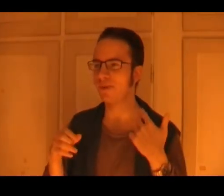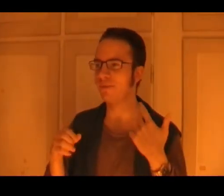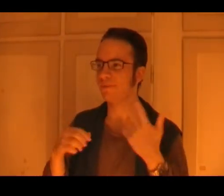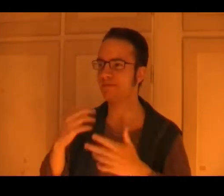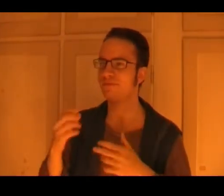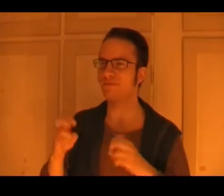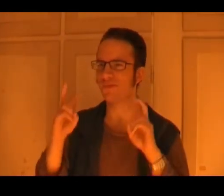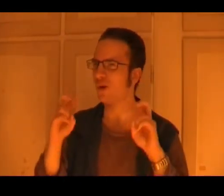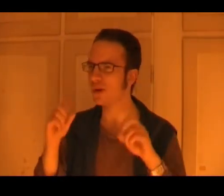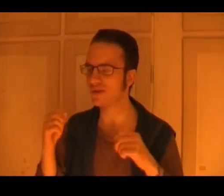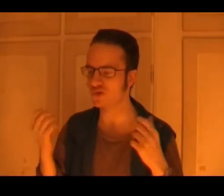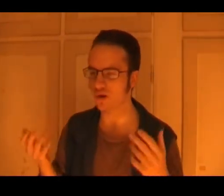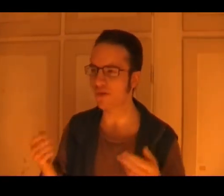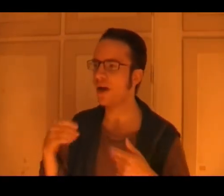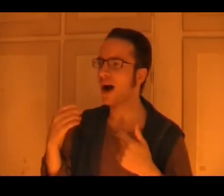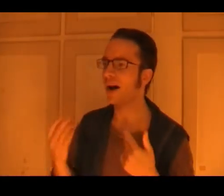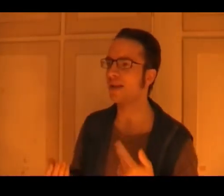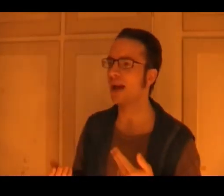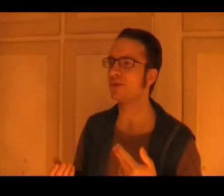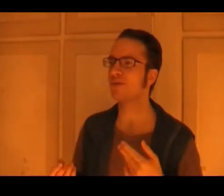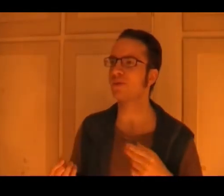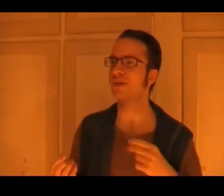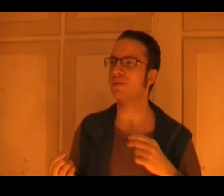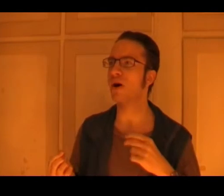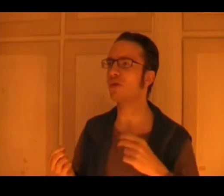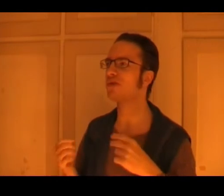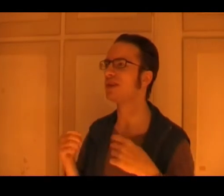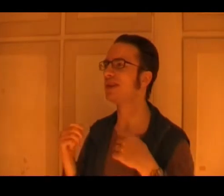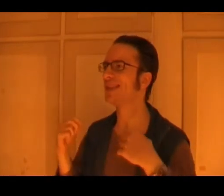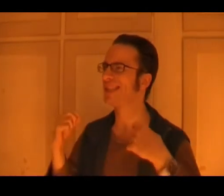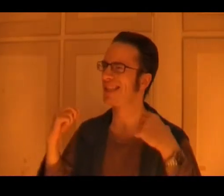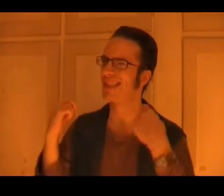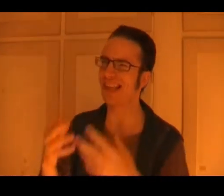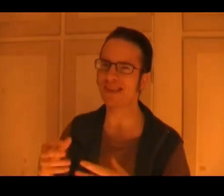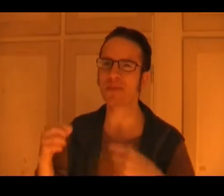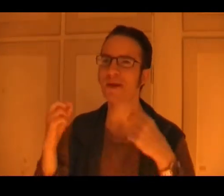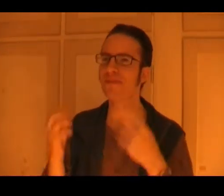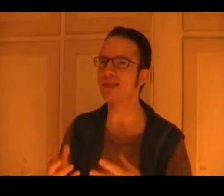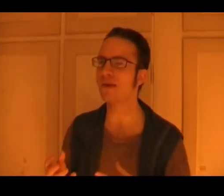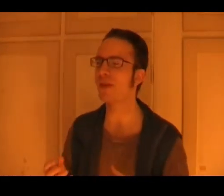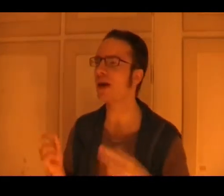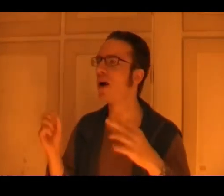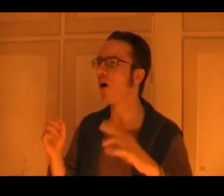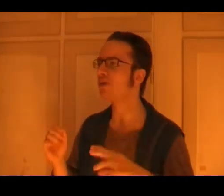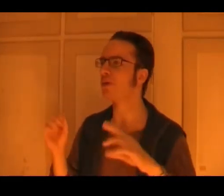focus, sort of, on the animals was supposed to say something, mean something, also,